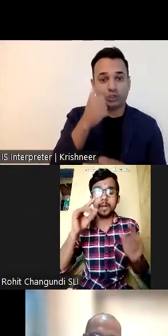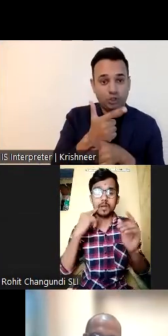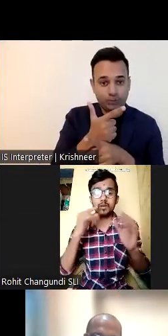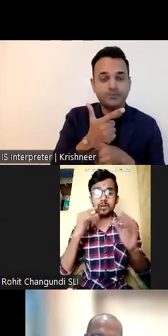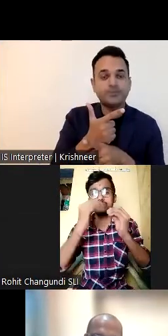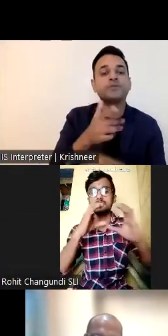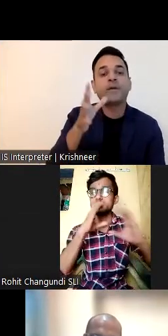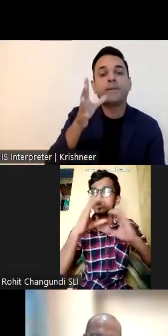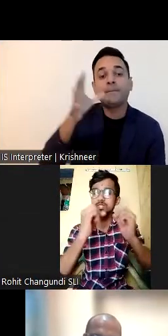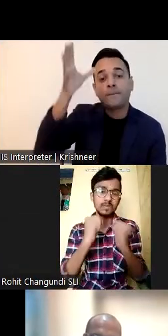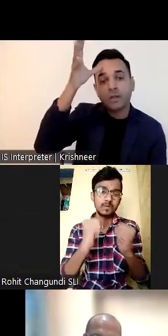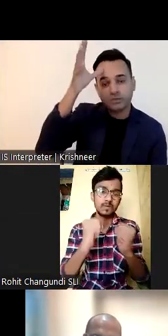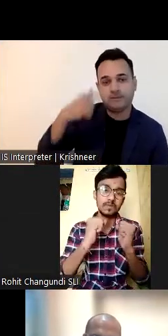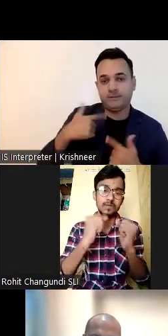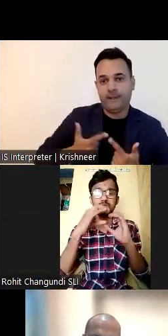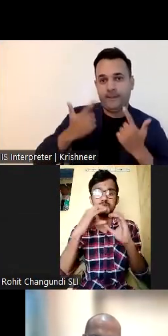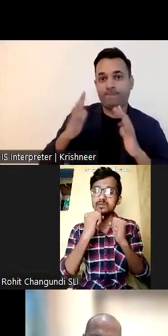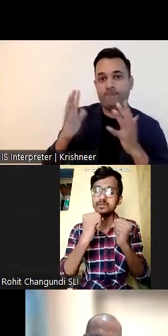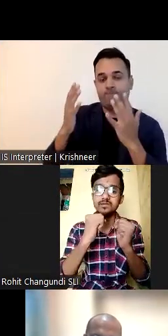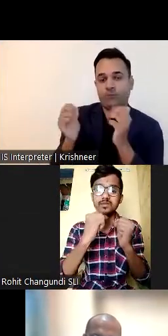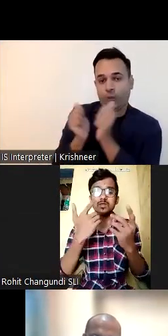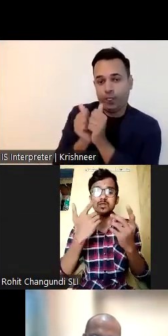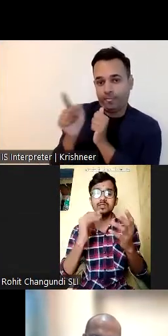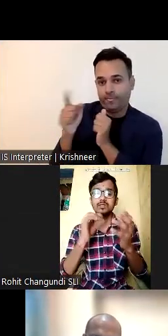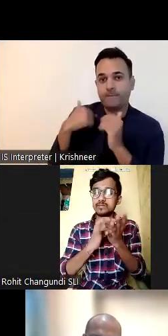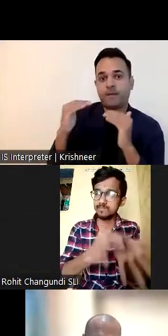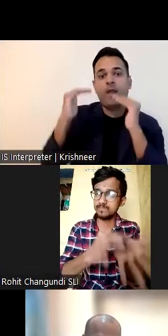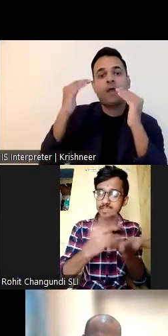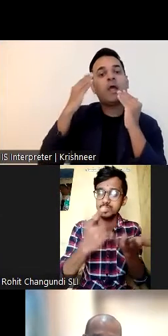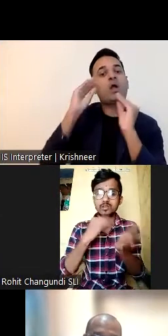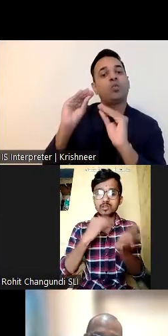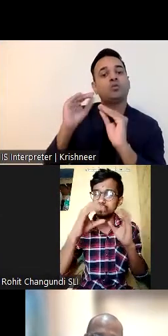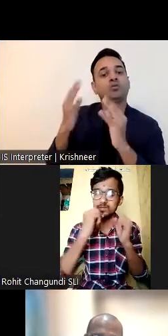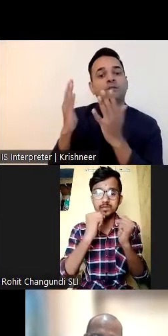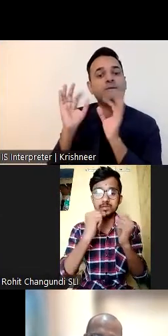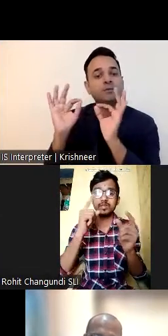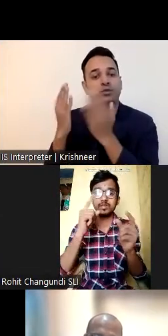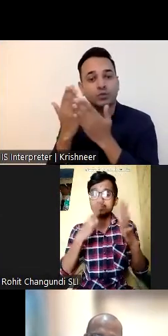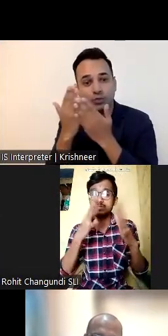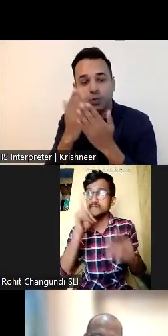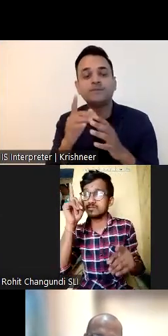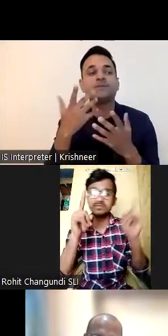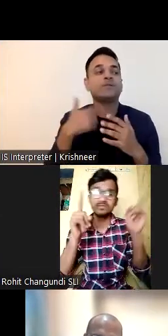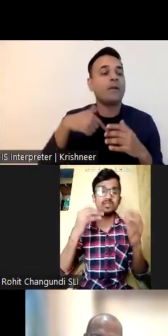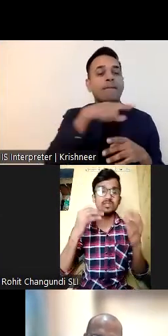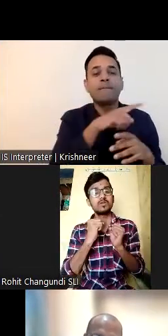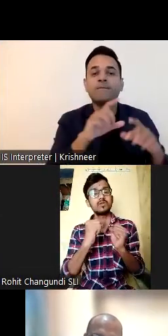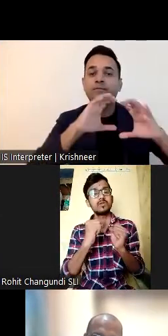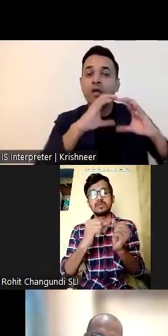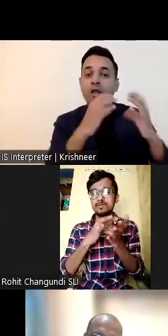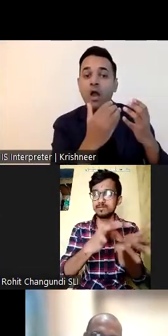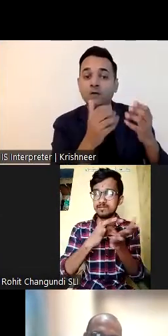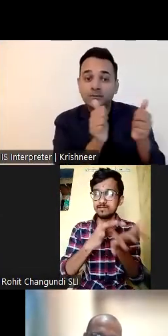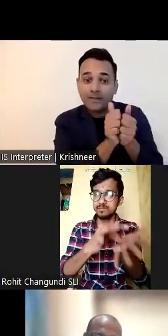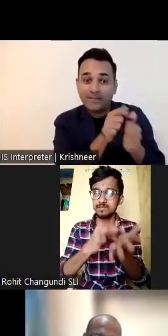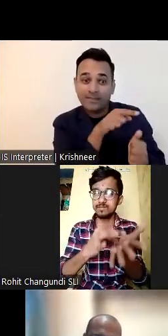it difficult to communicate with my family and people in my neighborhood. I used to try my best to interact with my family by writing